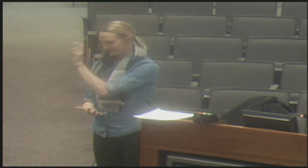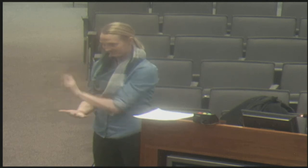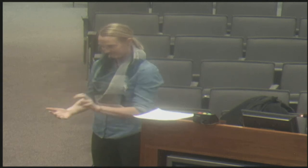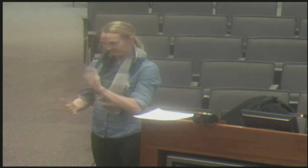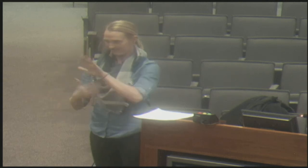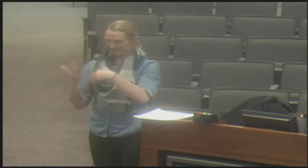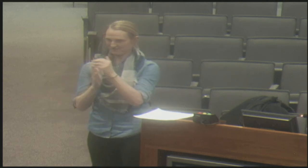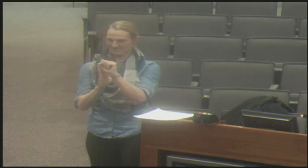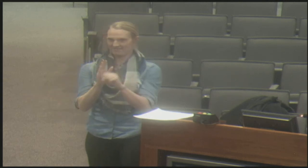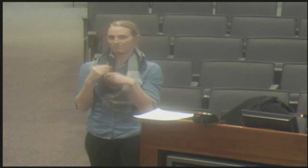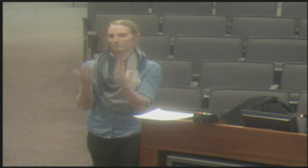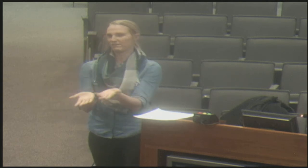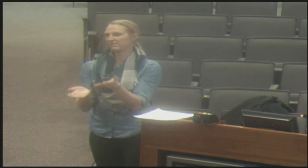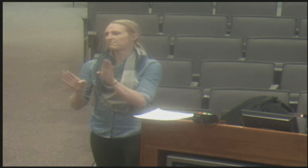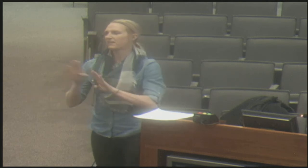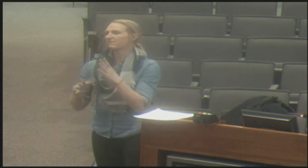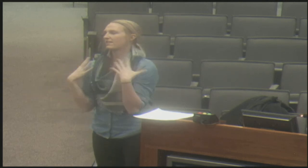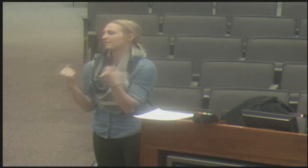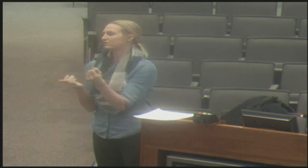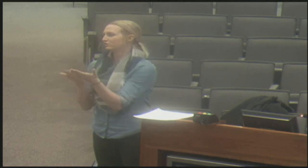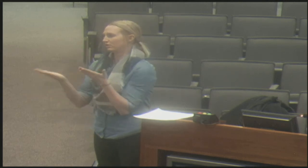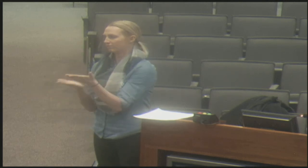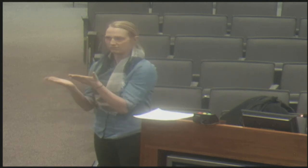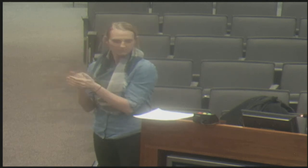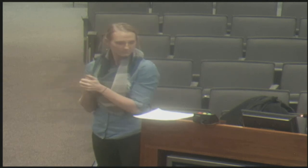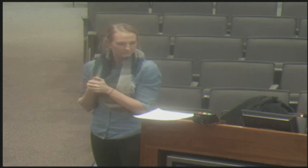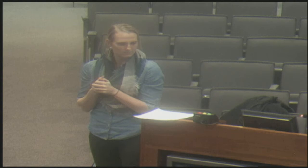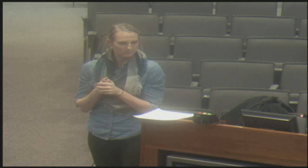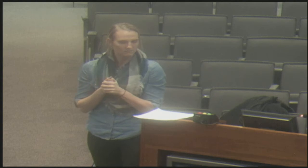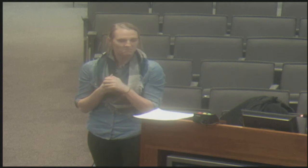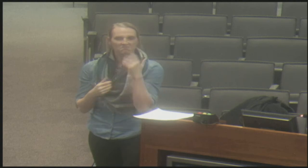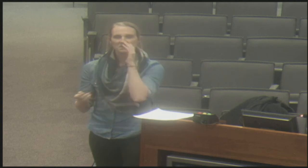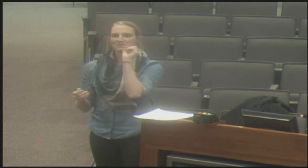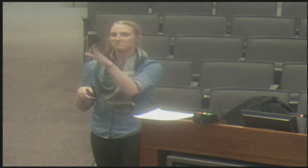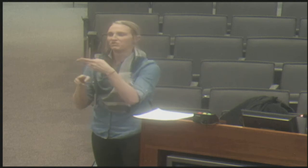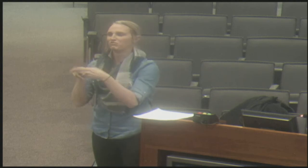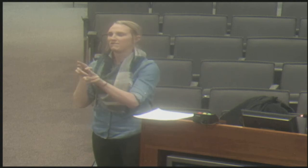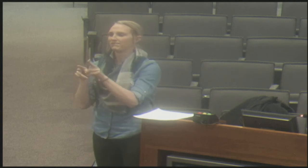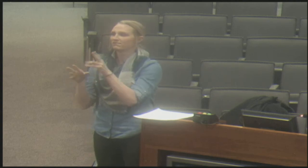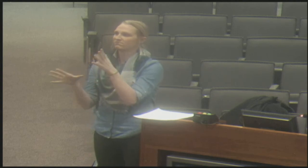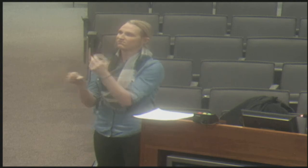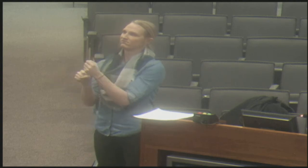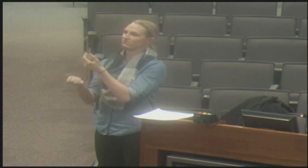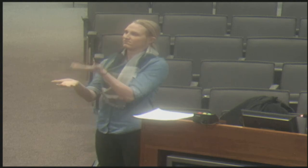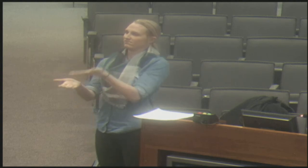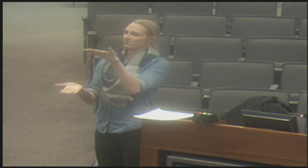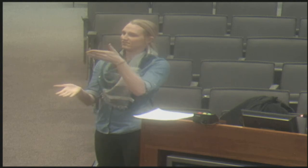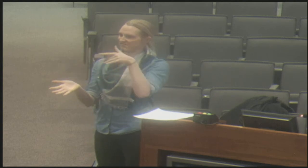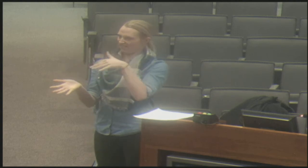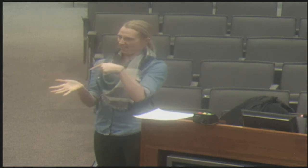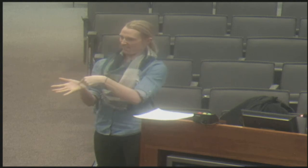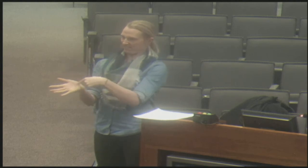statewide coordinator. So I travel throughout the entire state and we provide behavioral health services. So I'll give you a